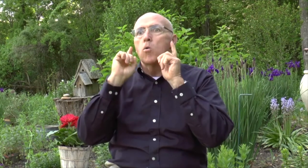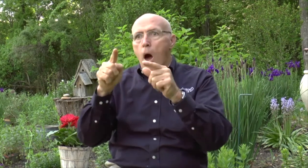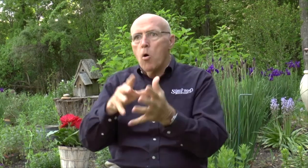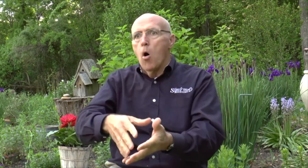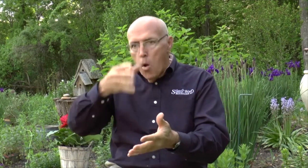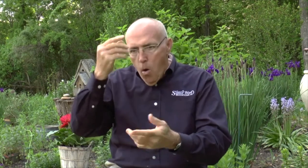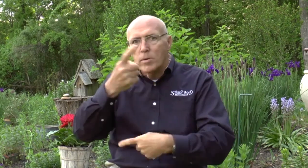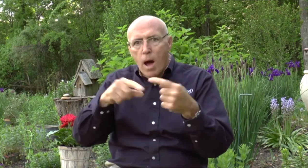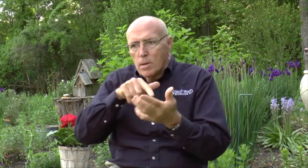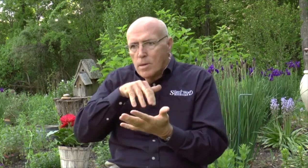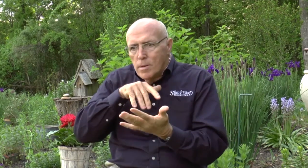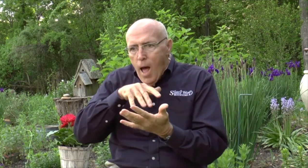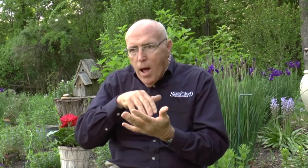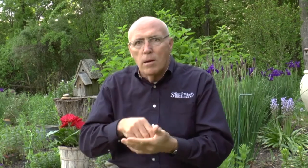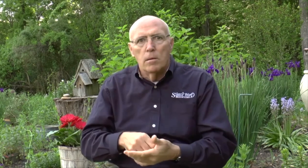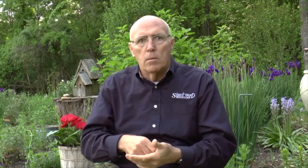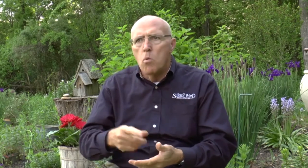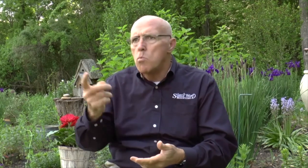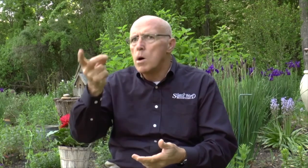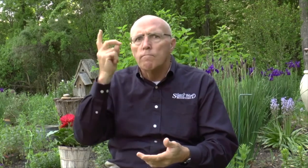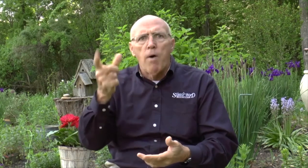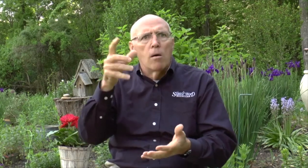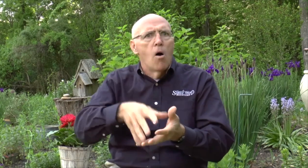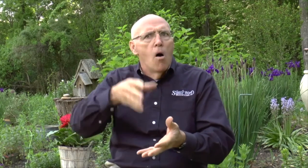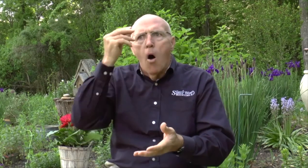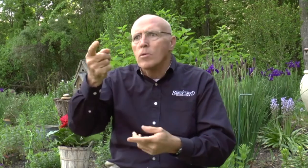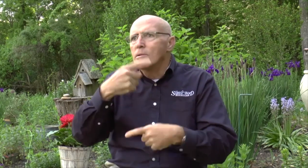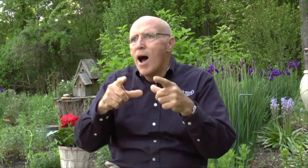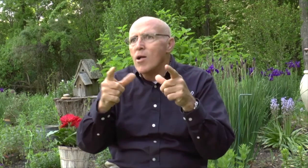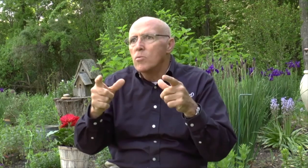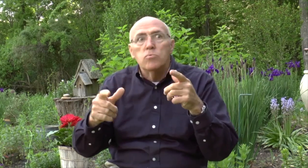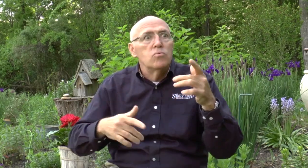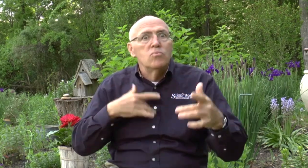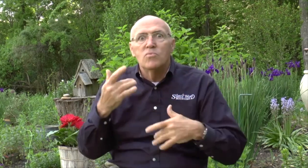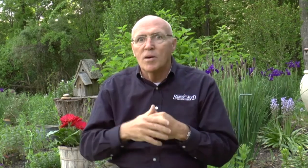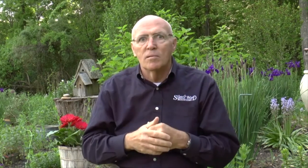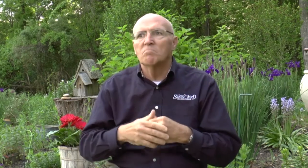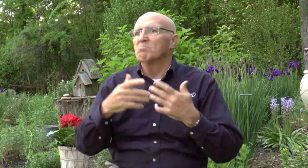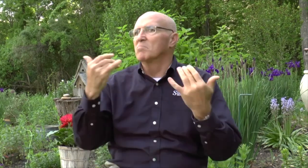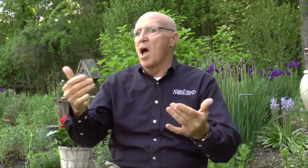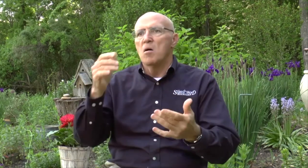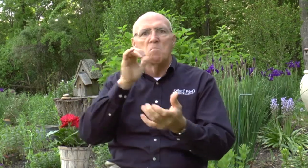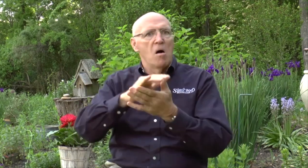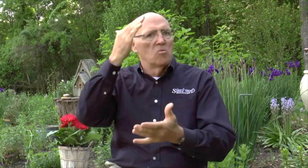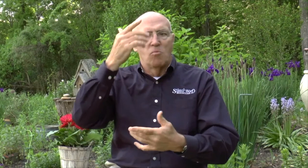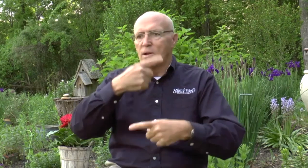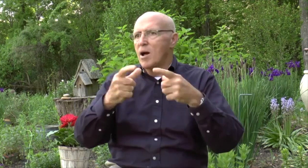went to learn sign language. She studied. And my word, fast, she picked up sign language. And I was so excited. And now